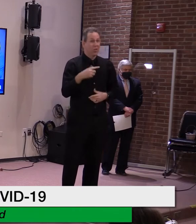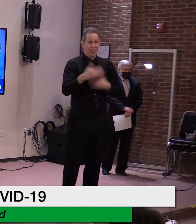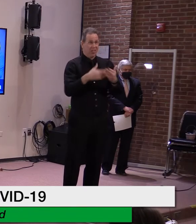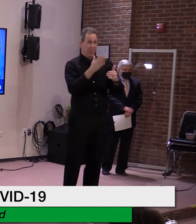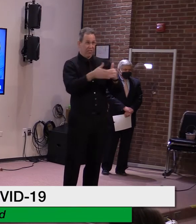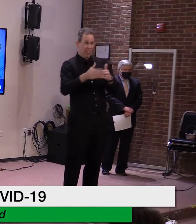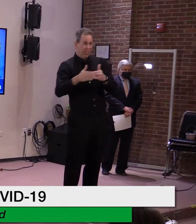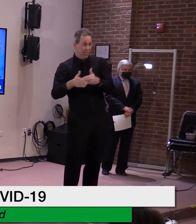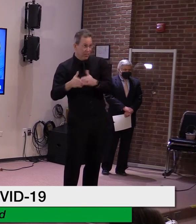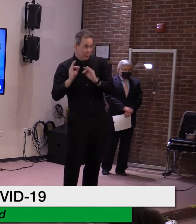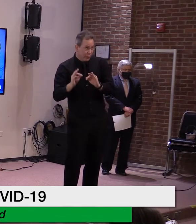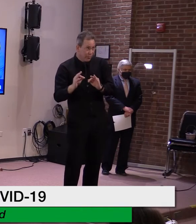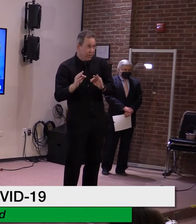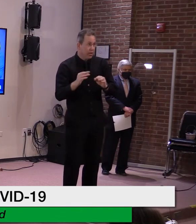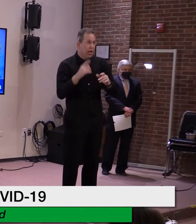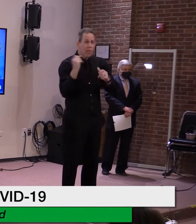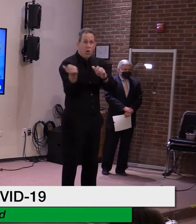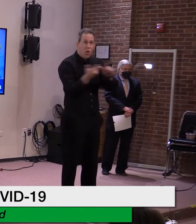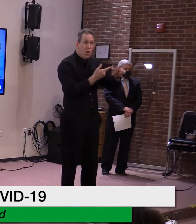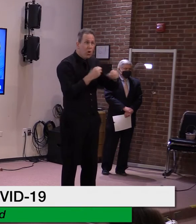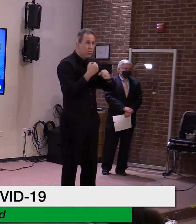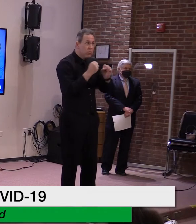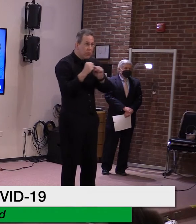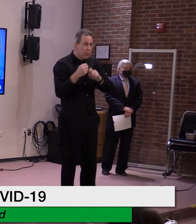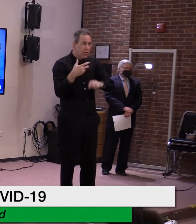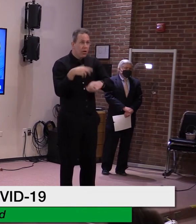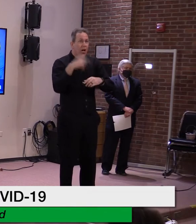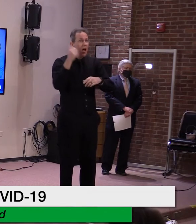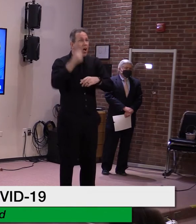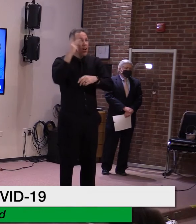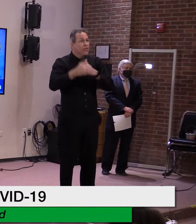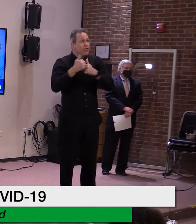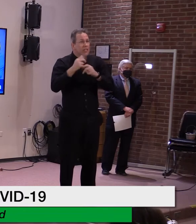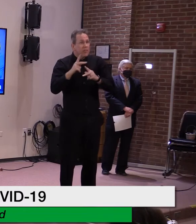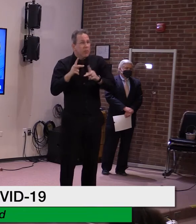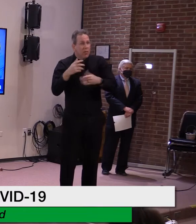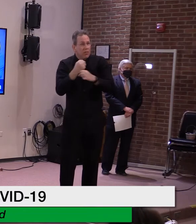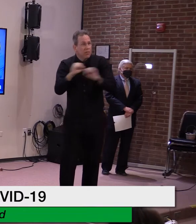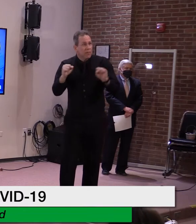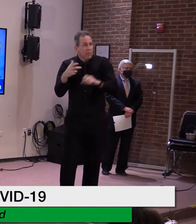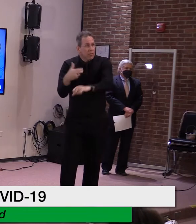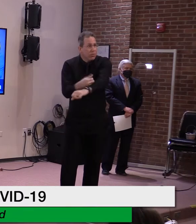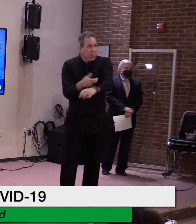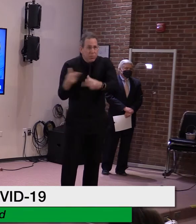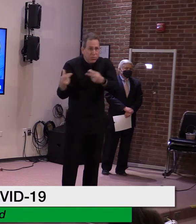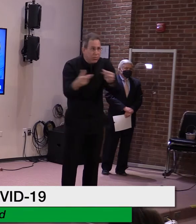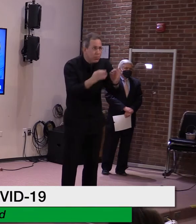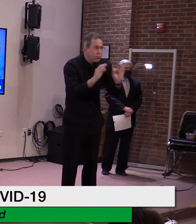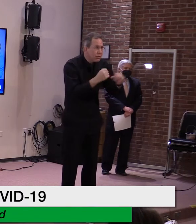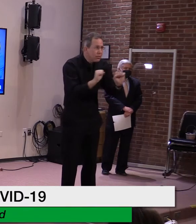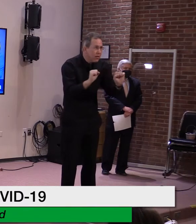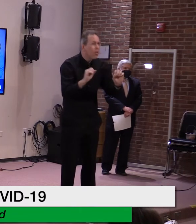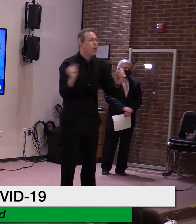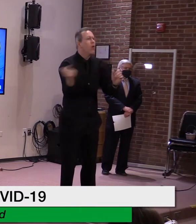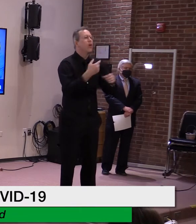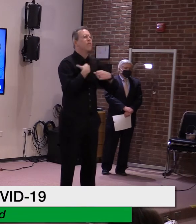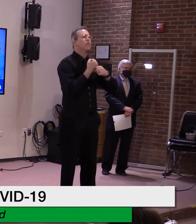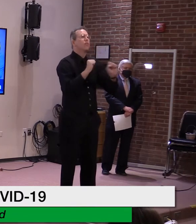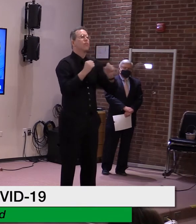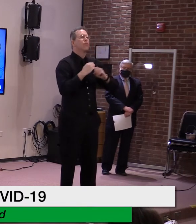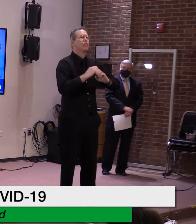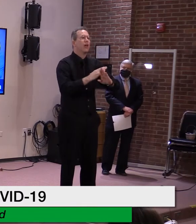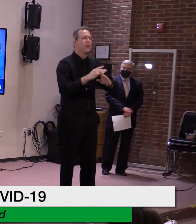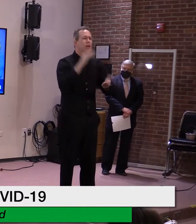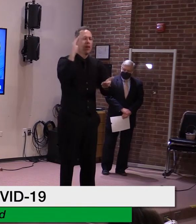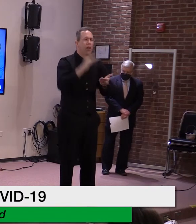most risk of severe illness and death will have had the opportunity to be protected. The good news is